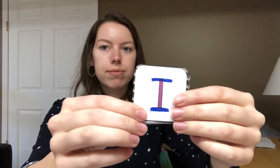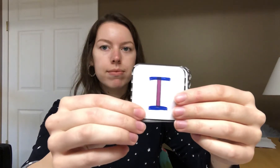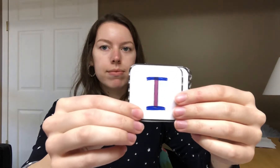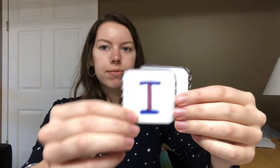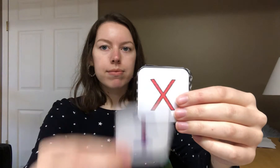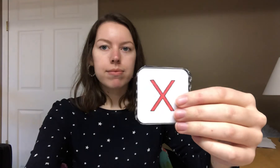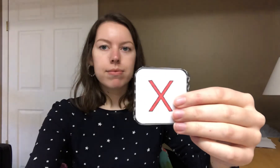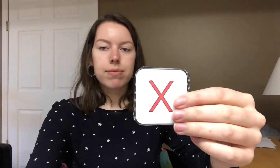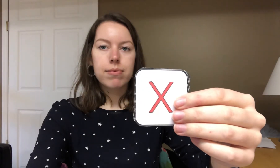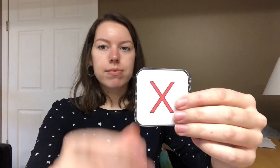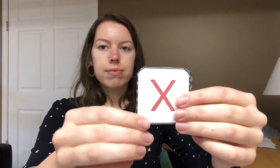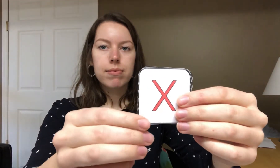Listen.